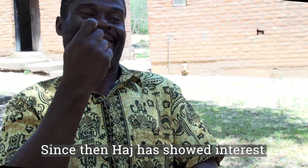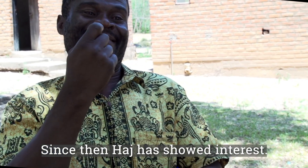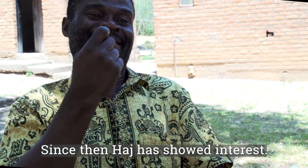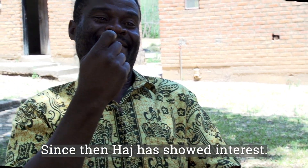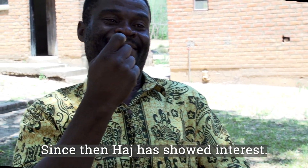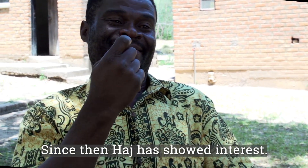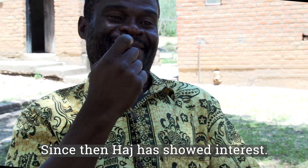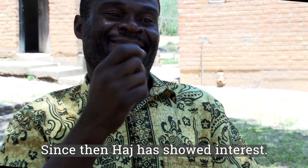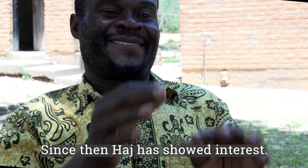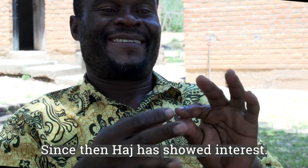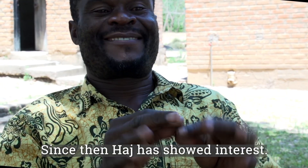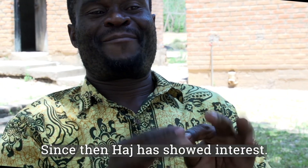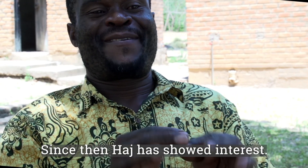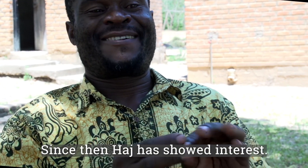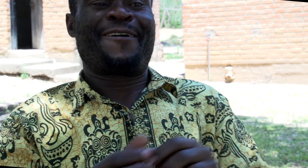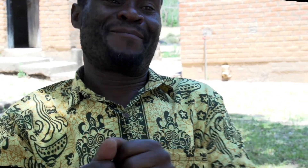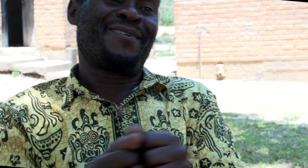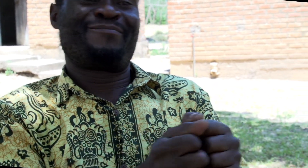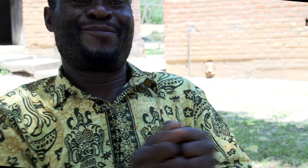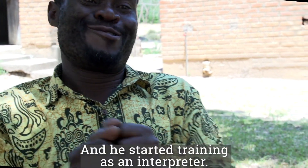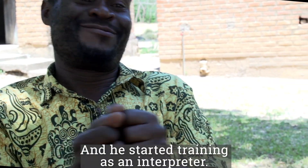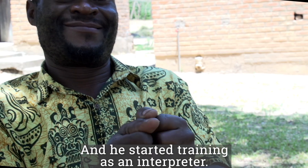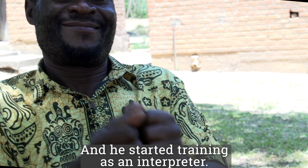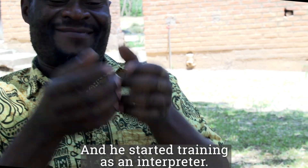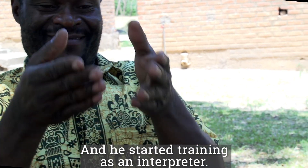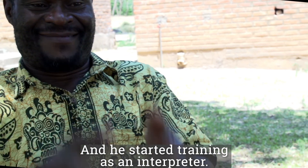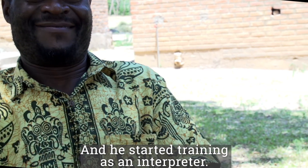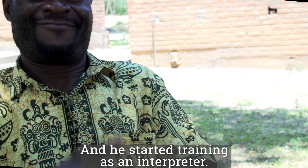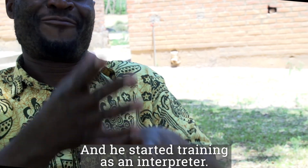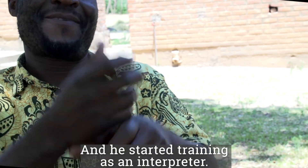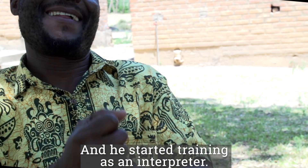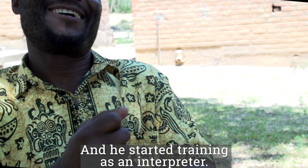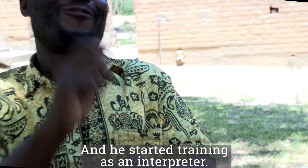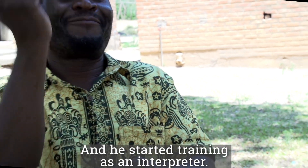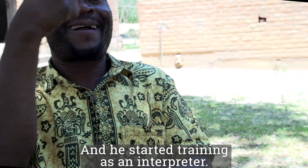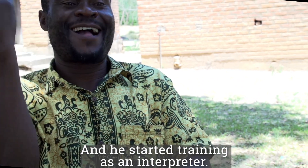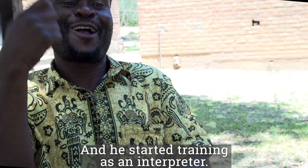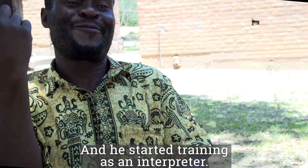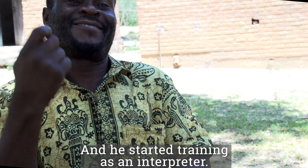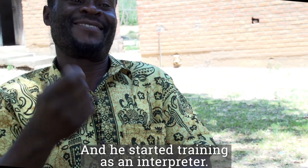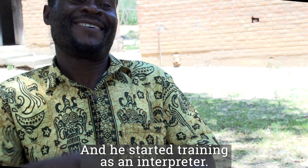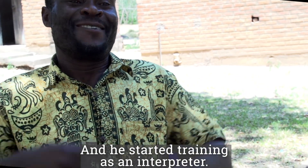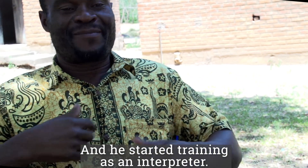Since then Haji showed interest and he learned Sign language also